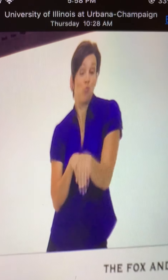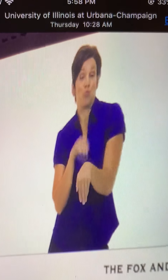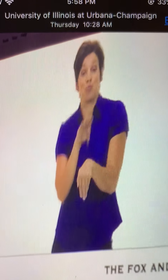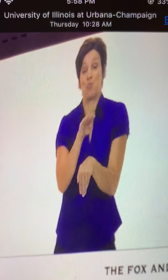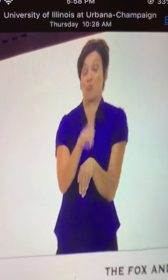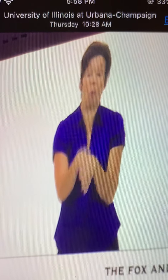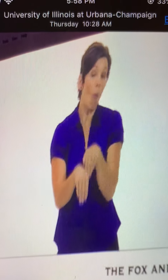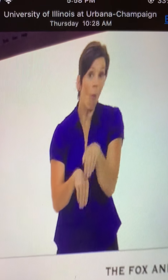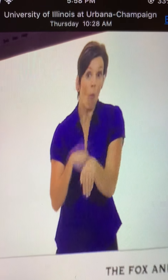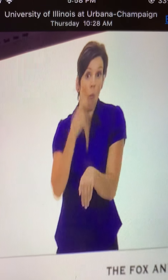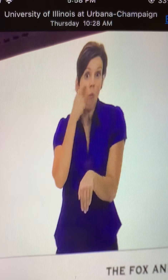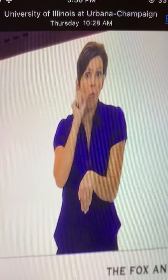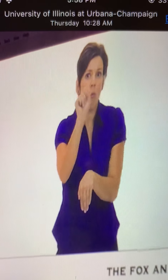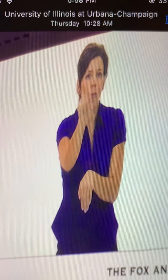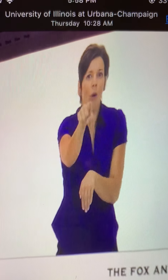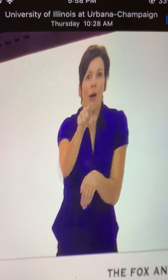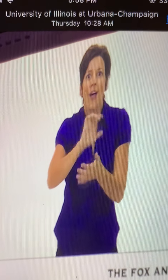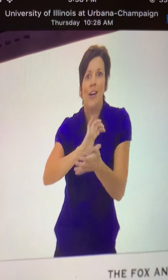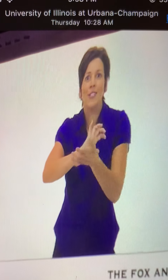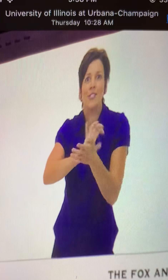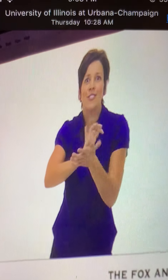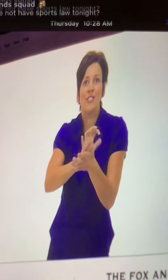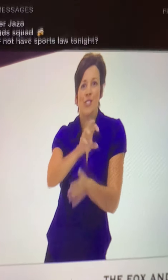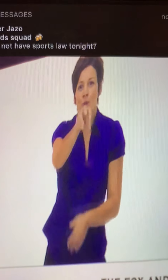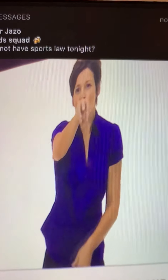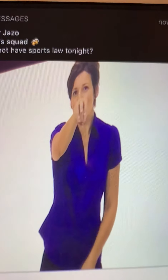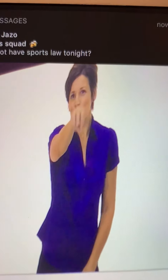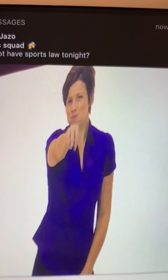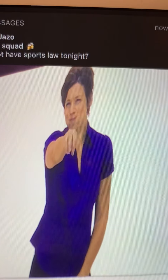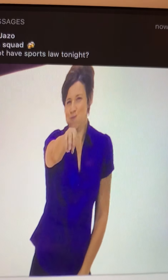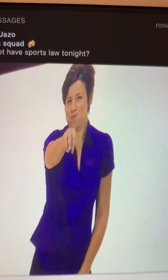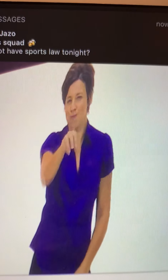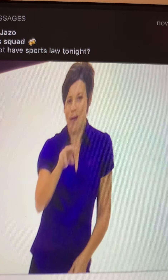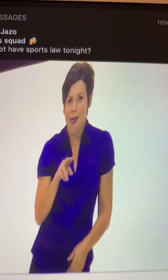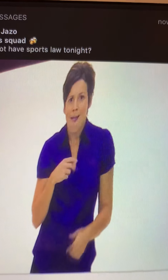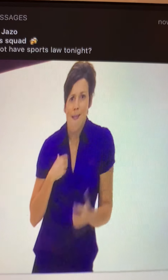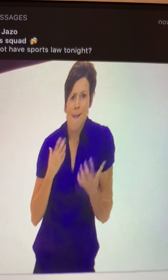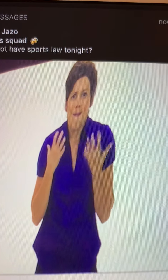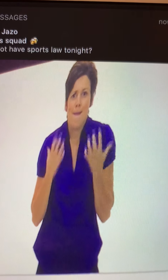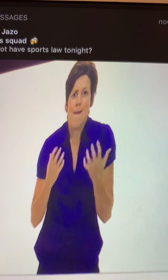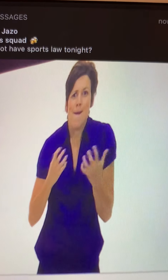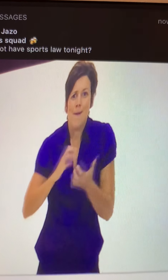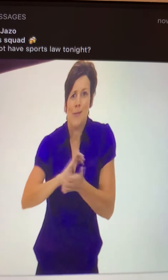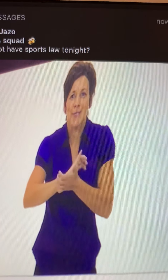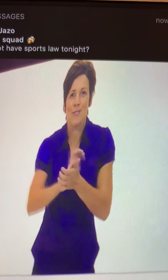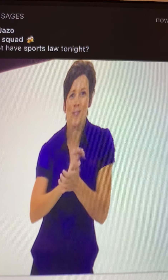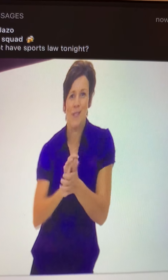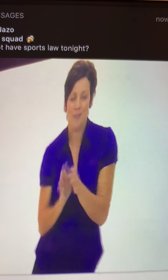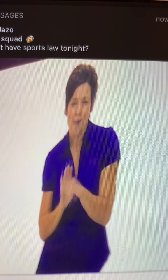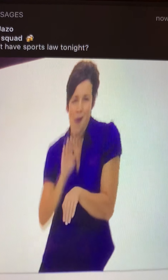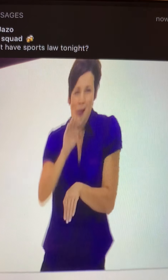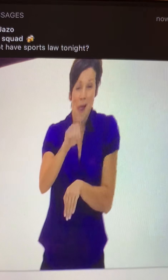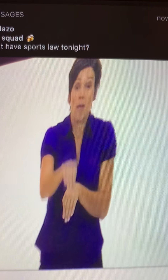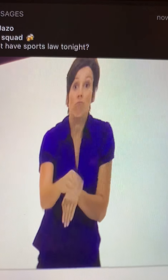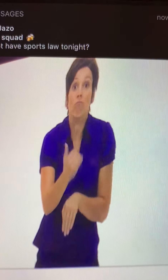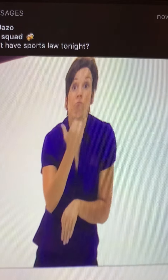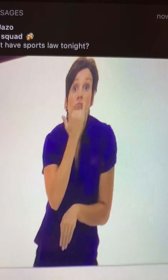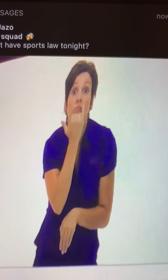and I'd only end up with two or three kills before I got taken out, just because either I wasn't dealing enough damage to compete with weapon's enemies